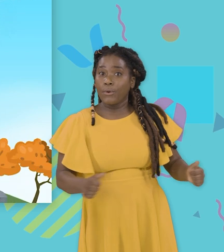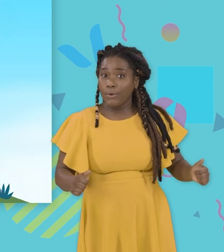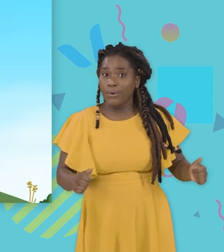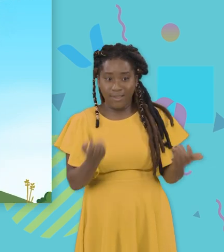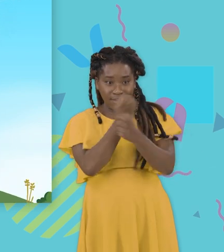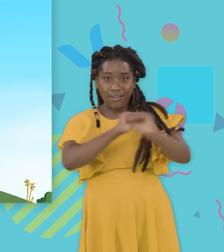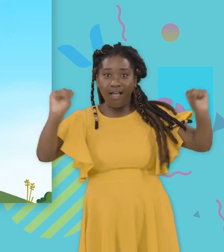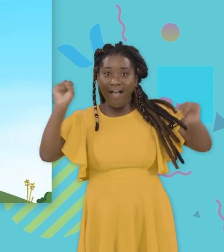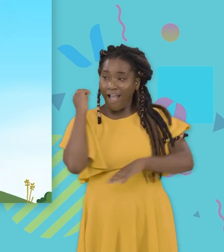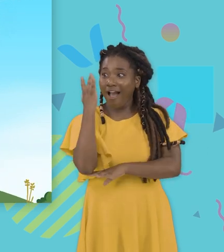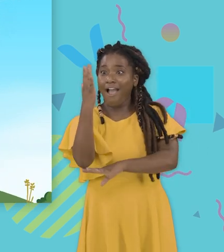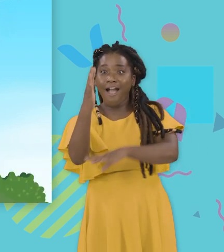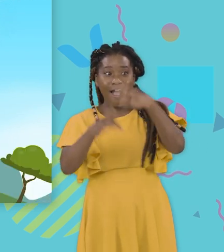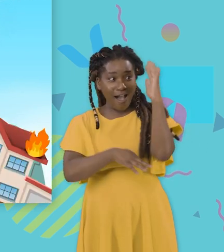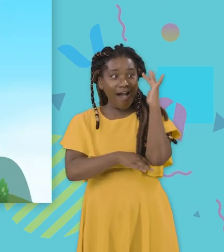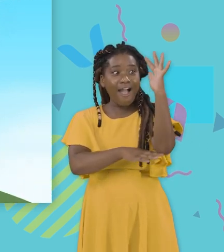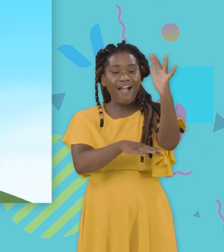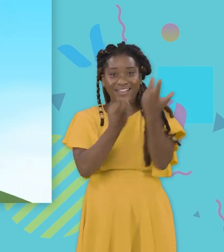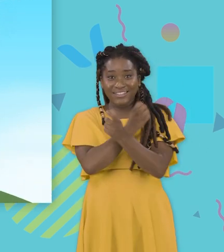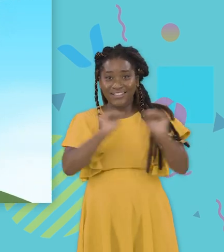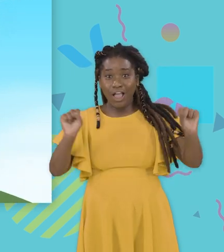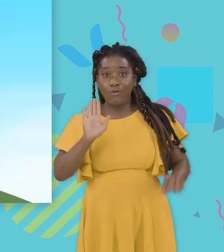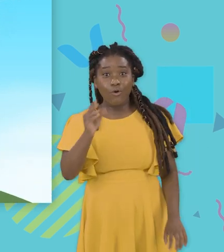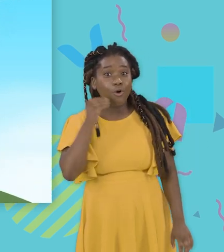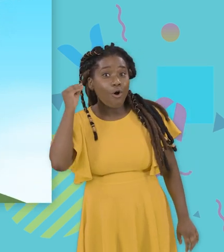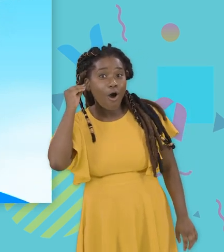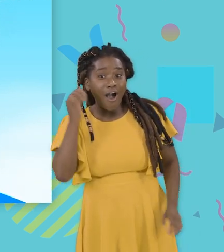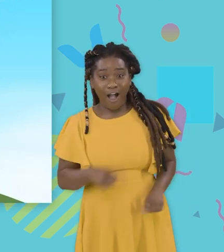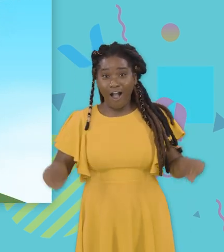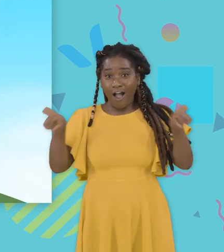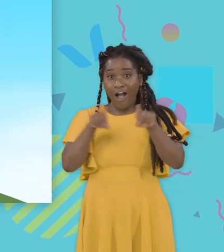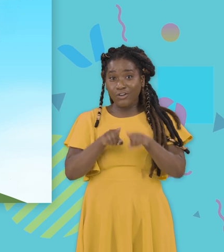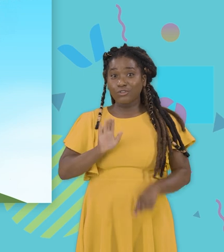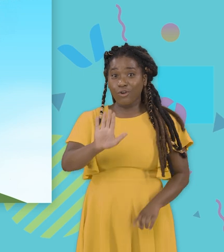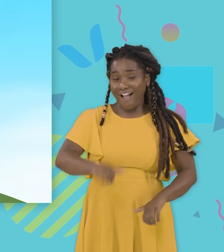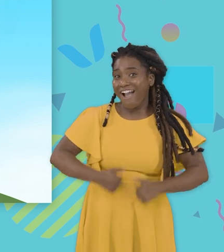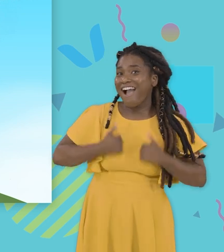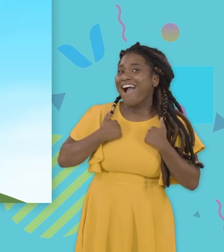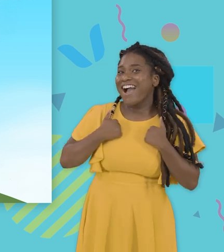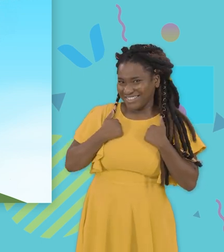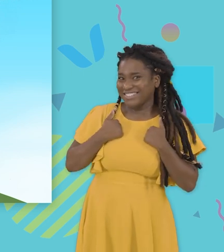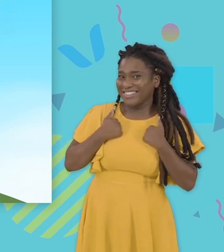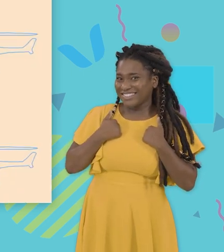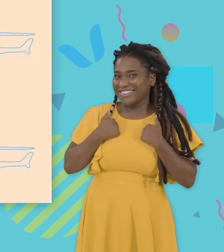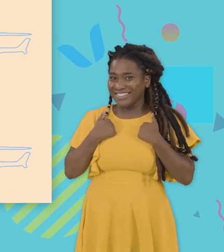save the trees, save your home It can even save your life It's a